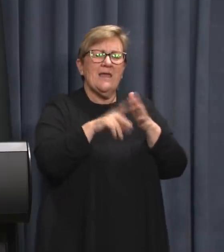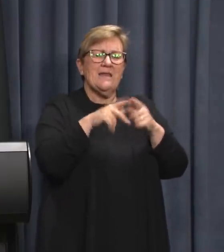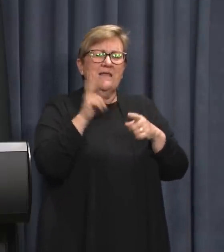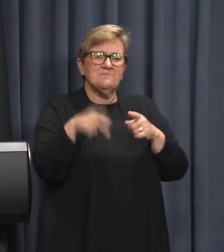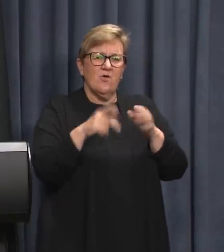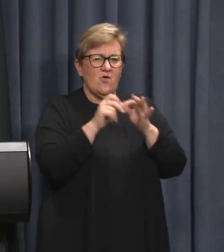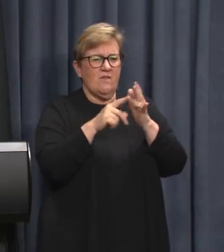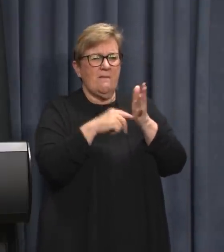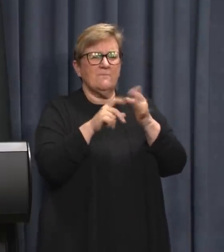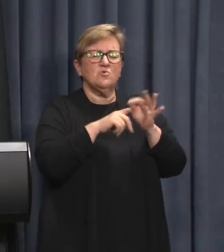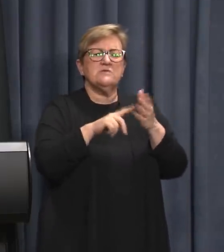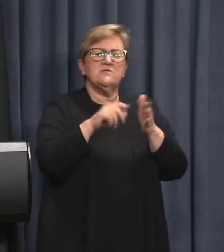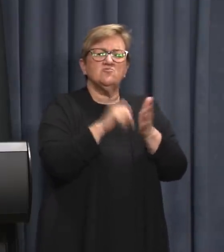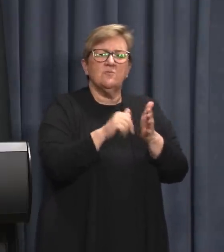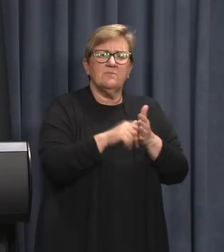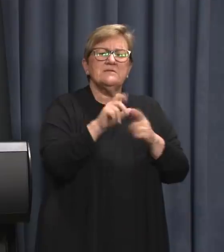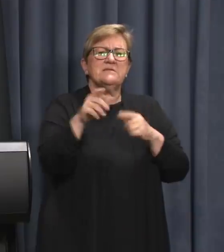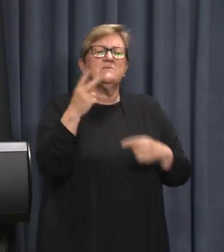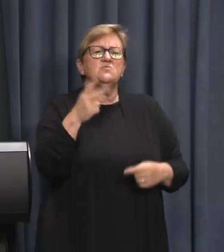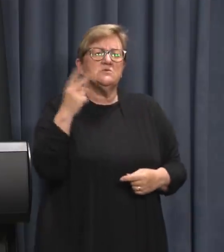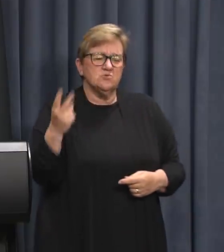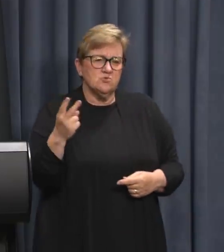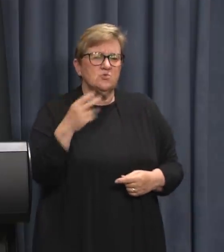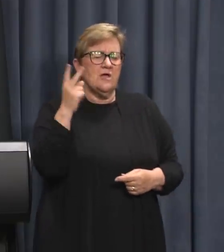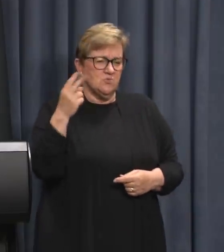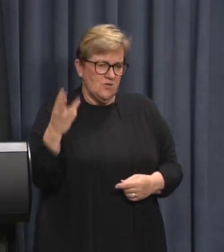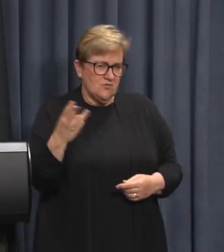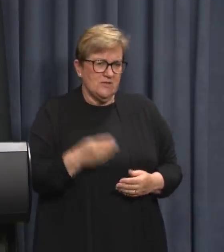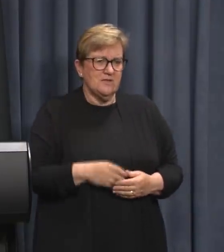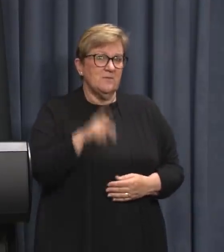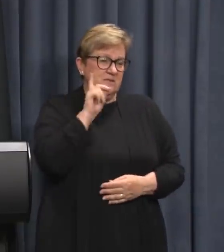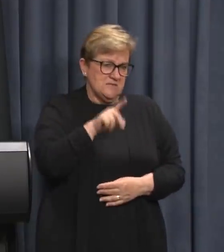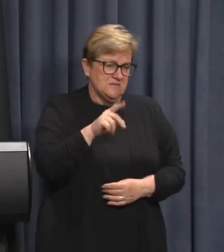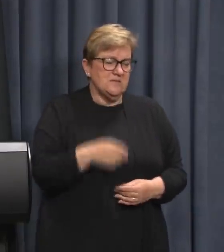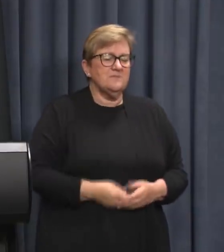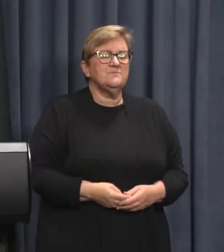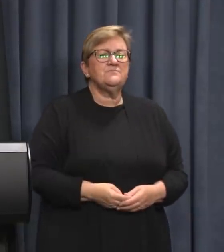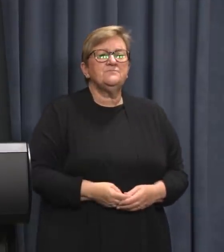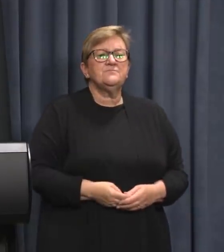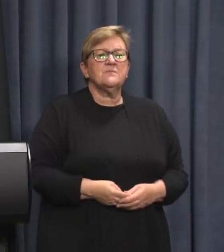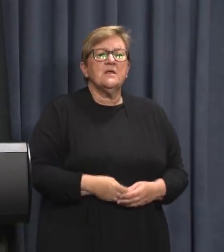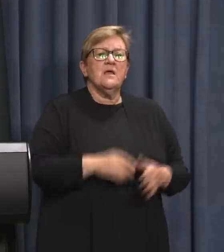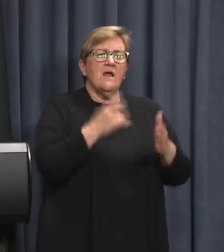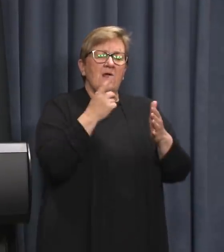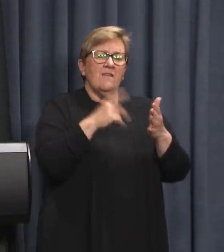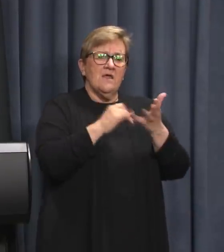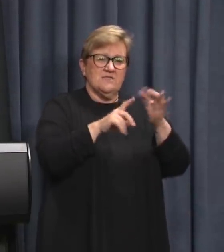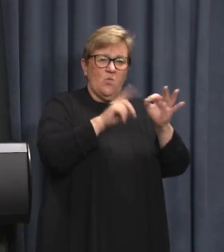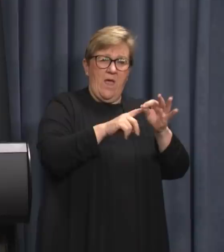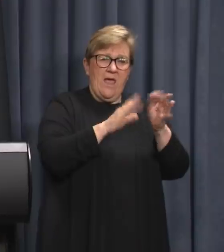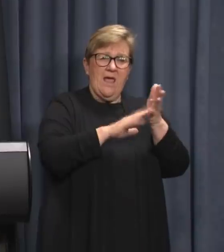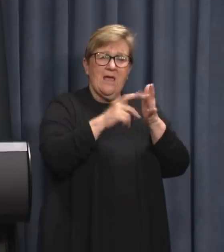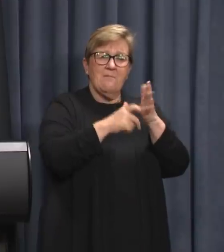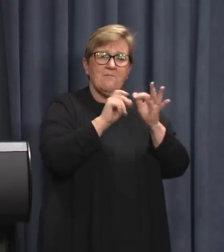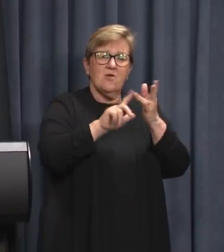Perth on December 23, sorry on December 22 and 23, that is yesterday. The Square Mirabooka on